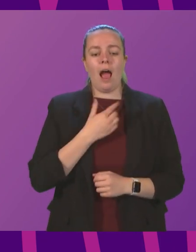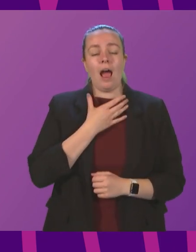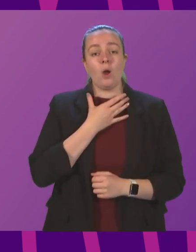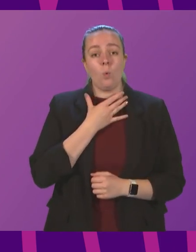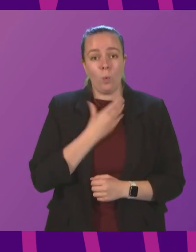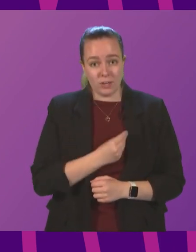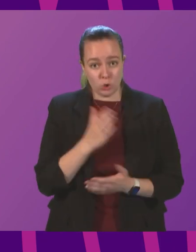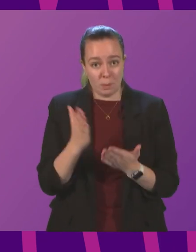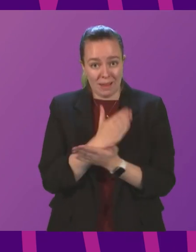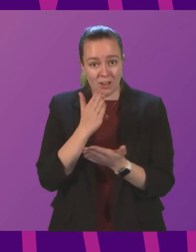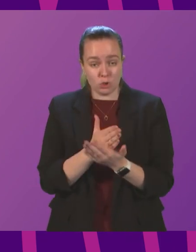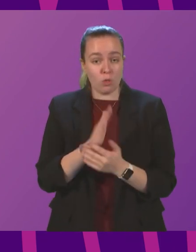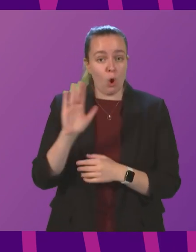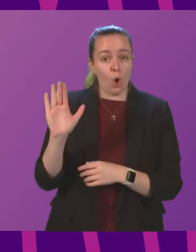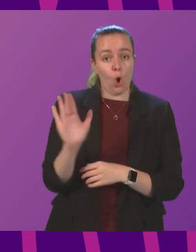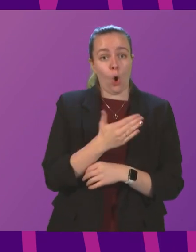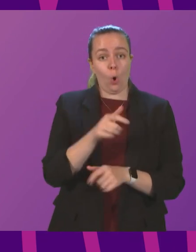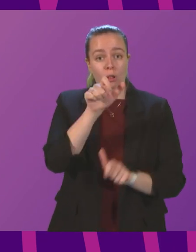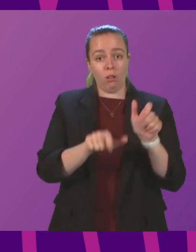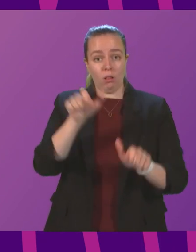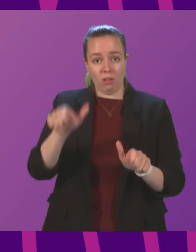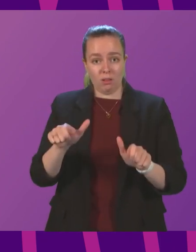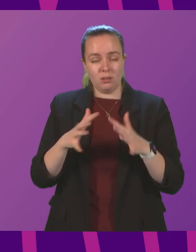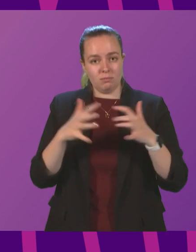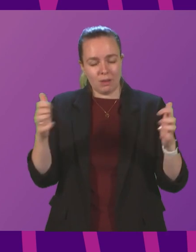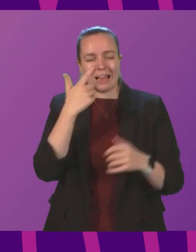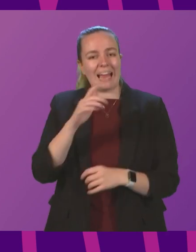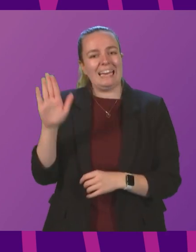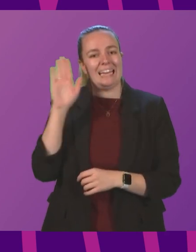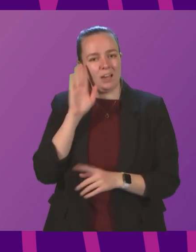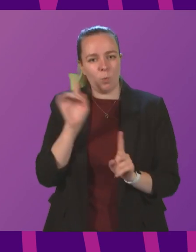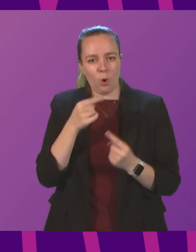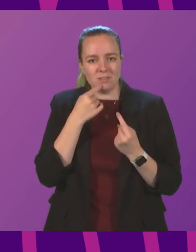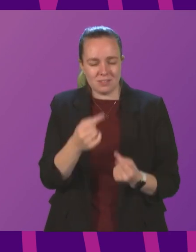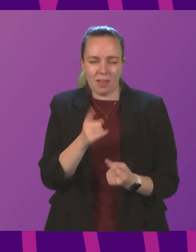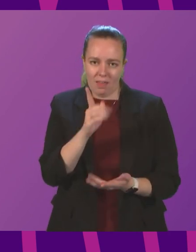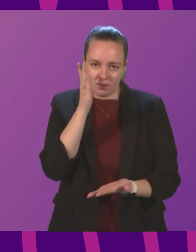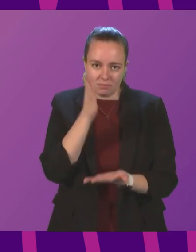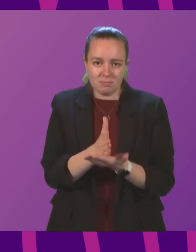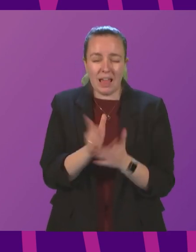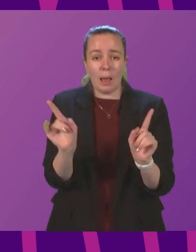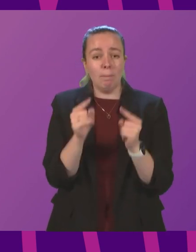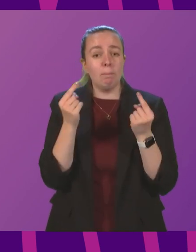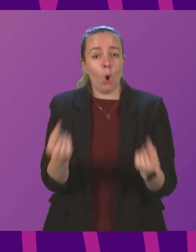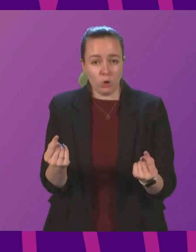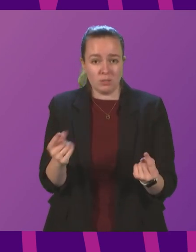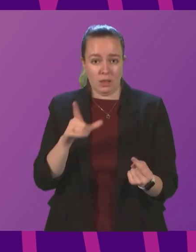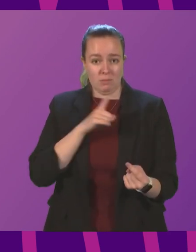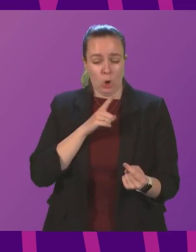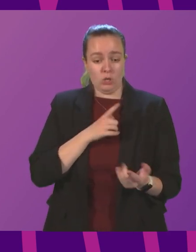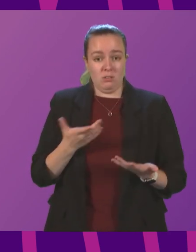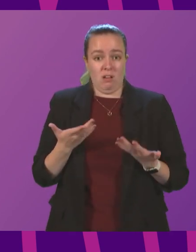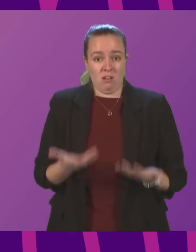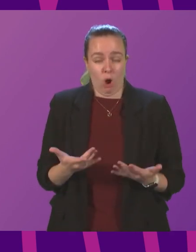to ensure that each and every member in this chamber can hear what is being said. That is absolutely impossible, given current,